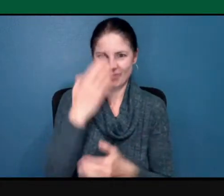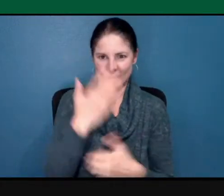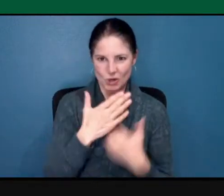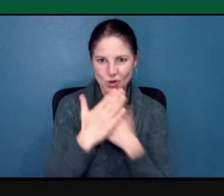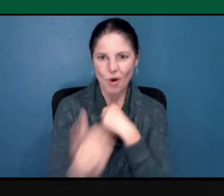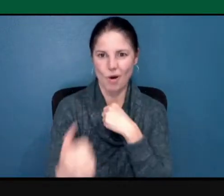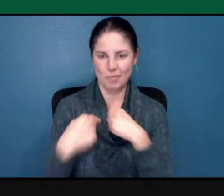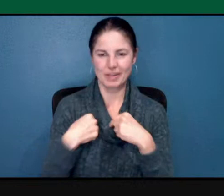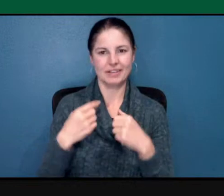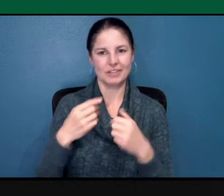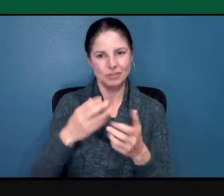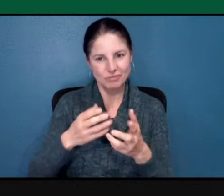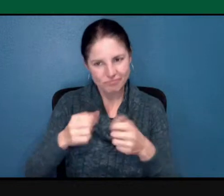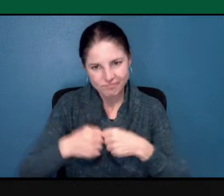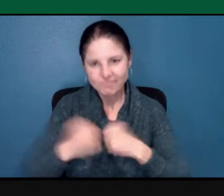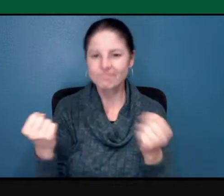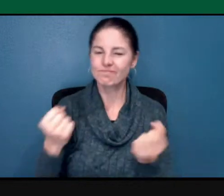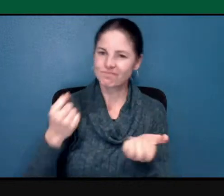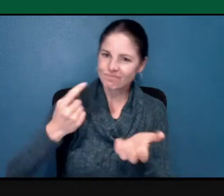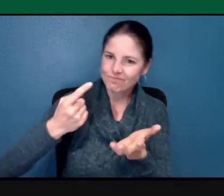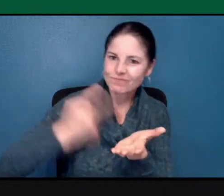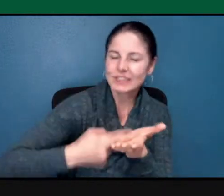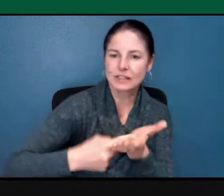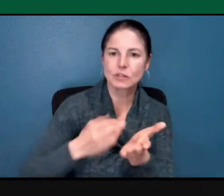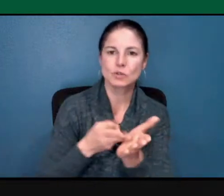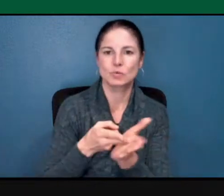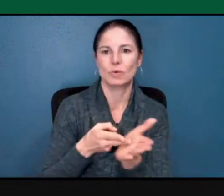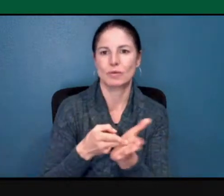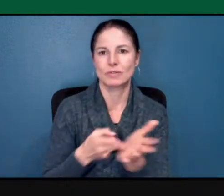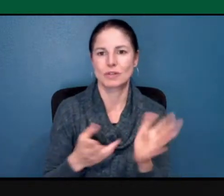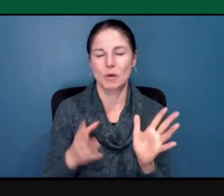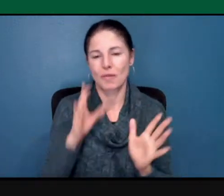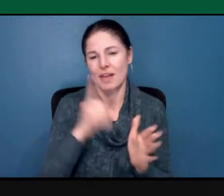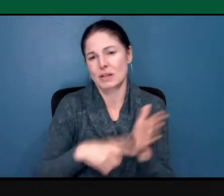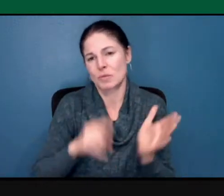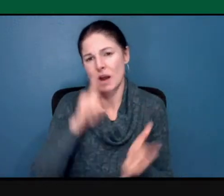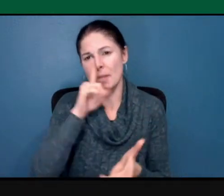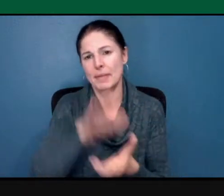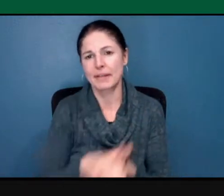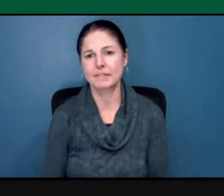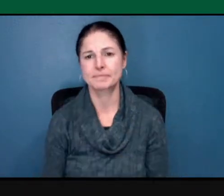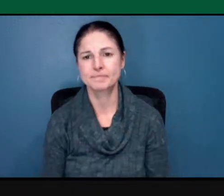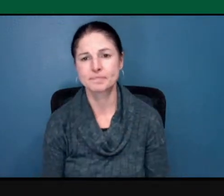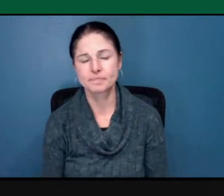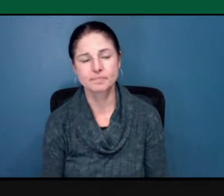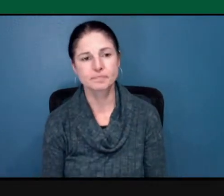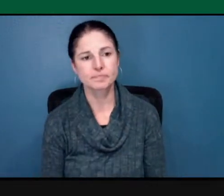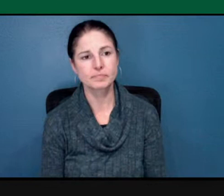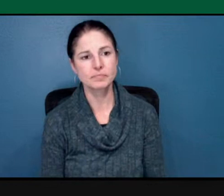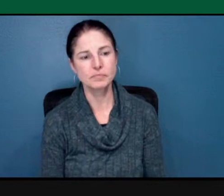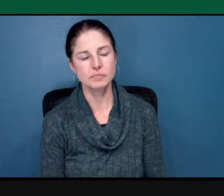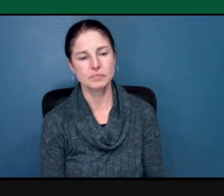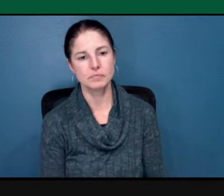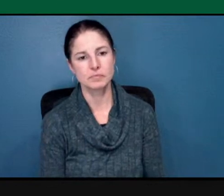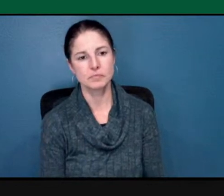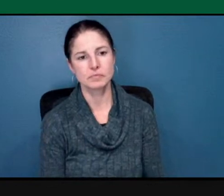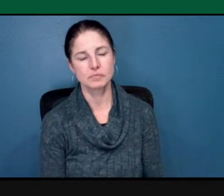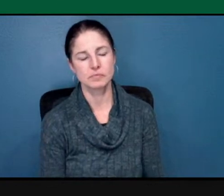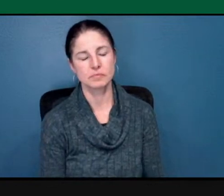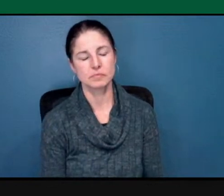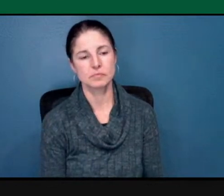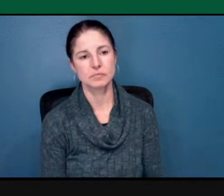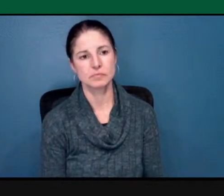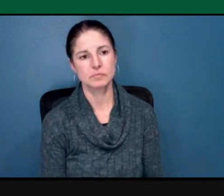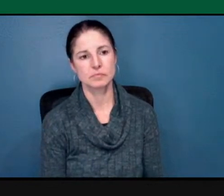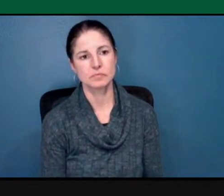That's what I think my students need to know. That's great. Thank you. So some of what you said, Rita,